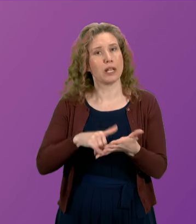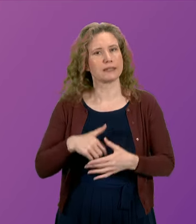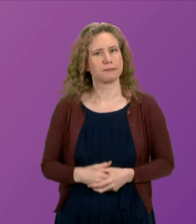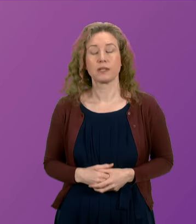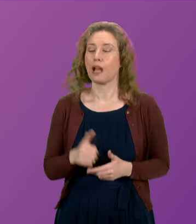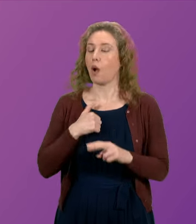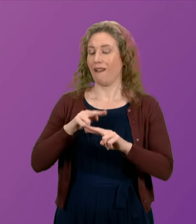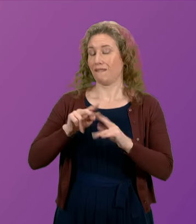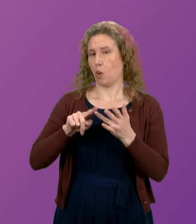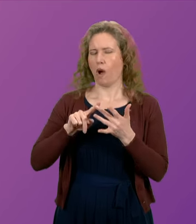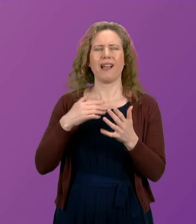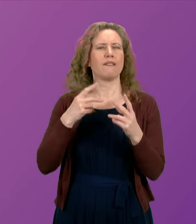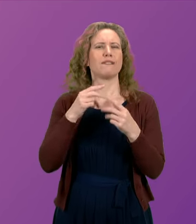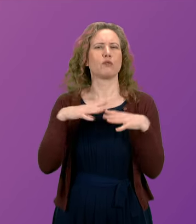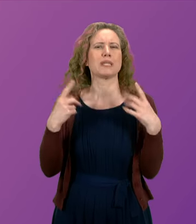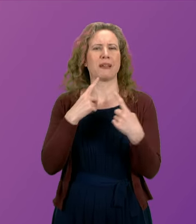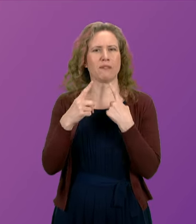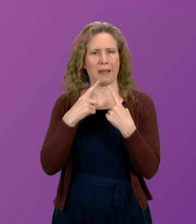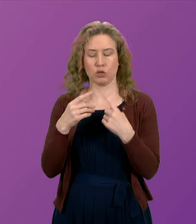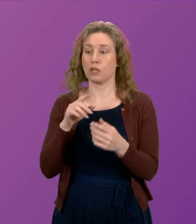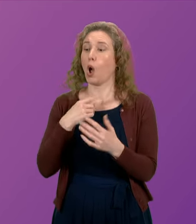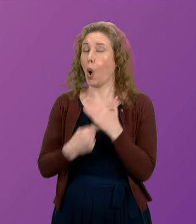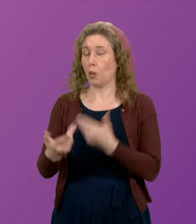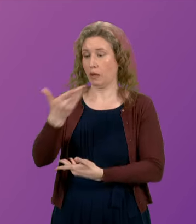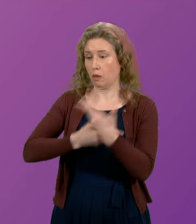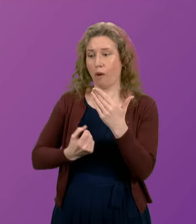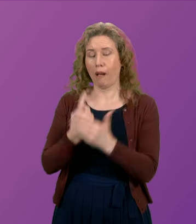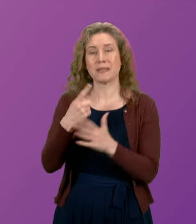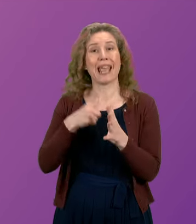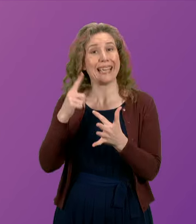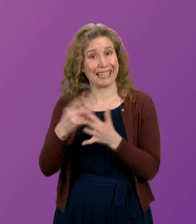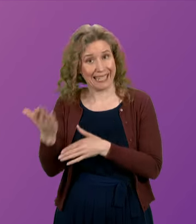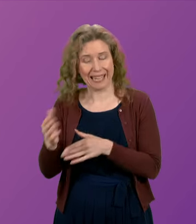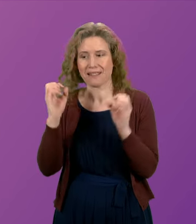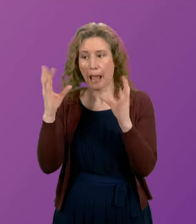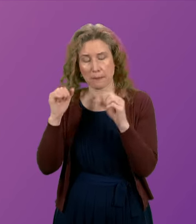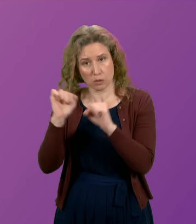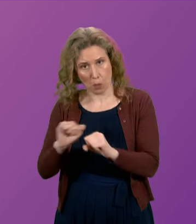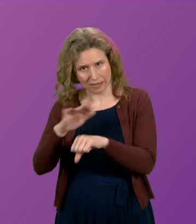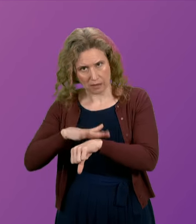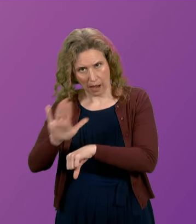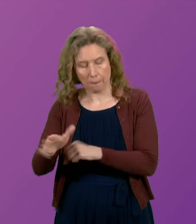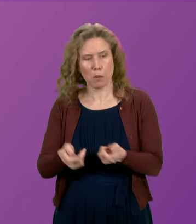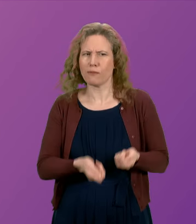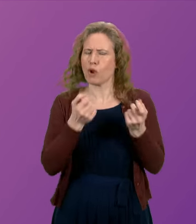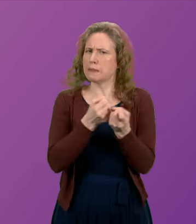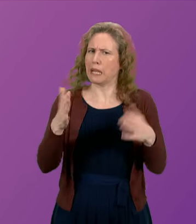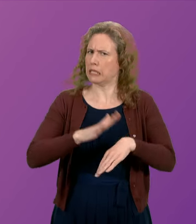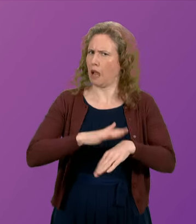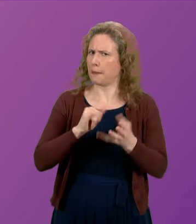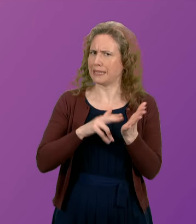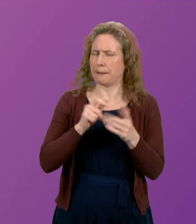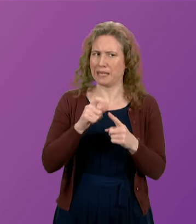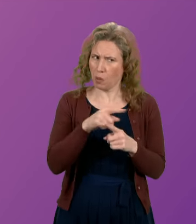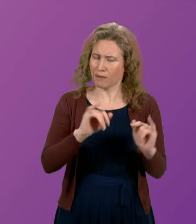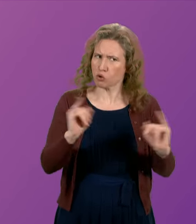our FOI only shows the problems within A&E departments and ambulance waiting times. But as we've raised with the SNP many times, there is a